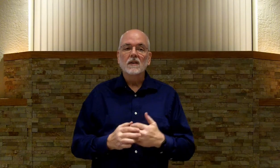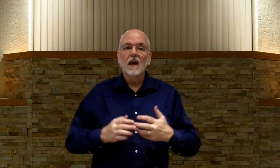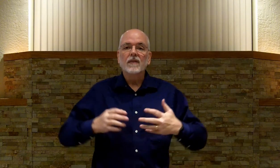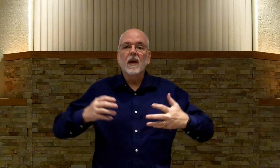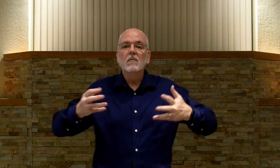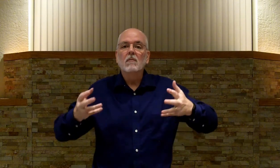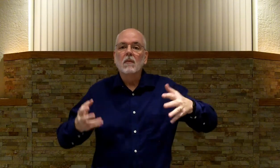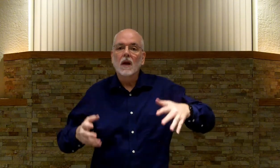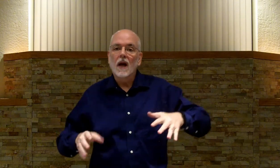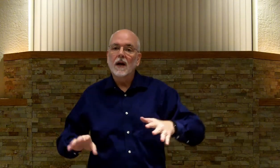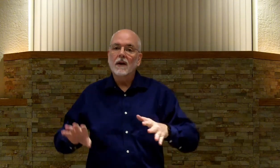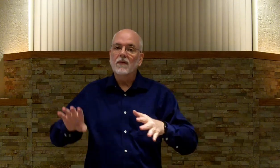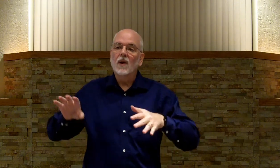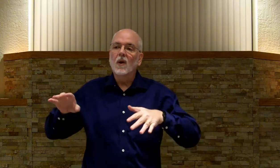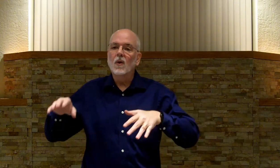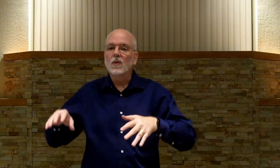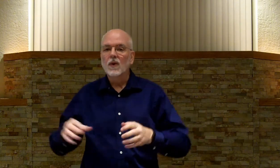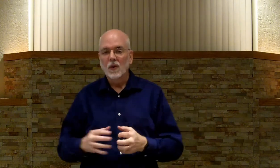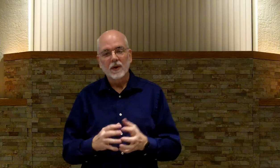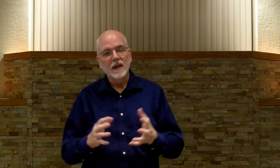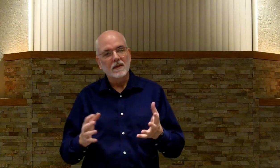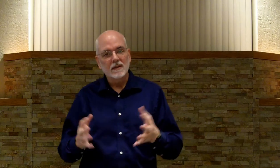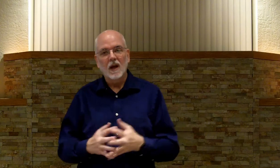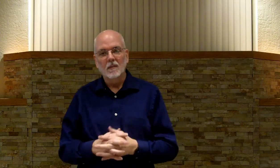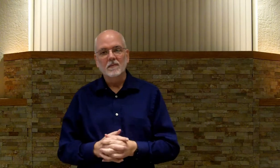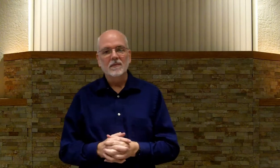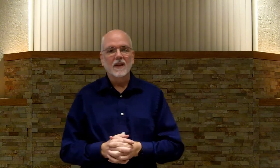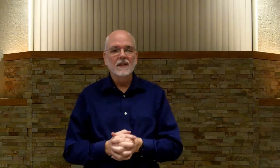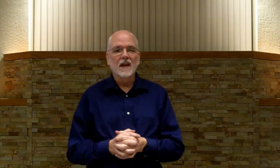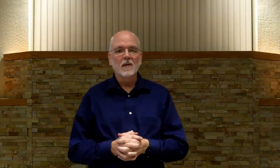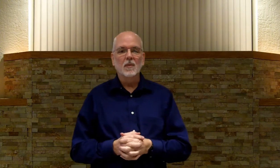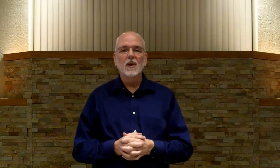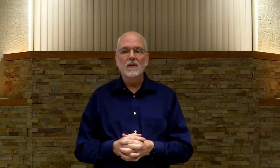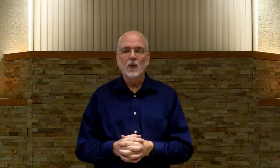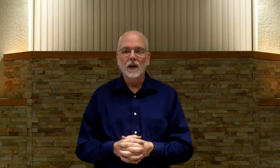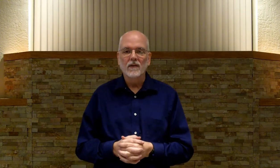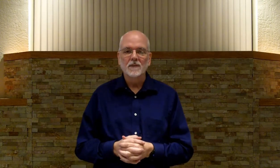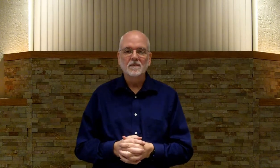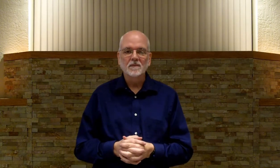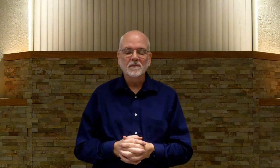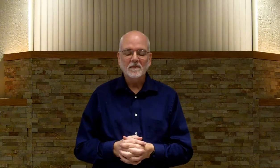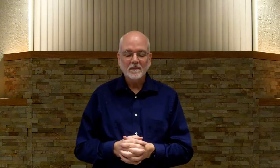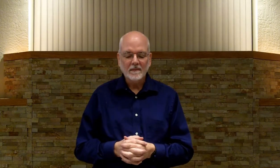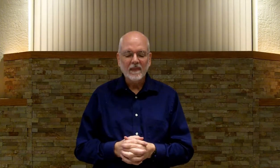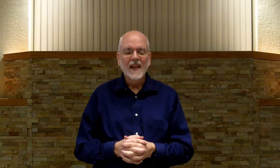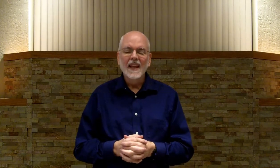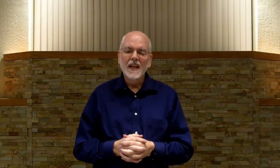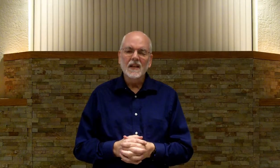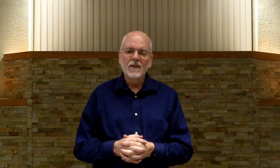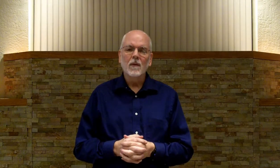not that melodic flow, though there is some, if not completely void of it. It's a different